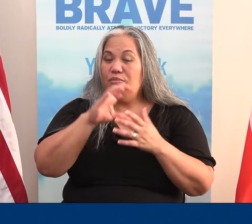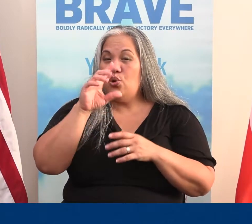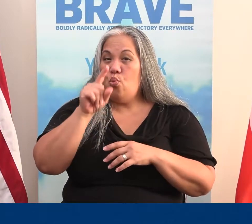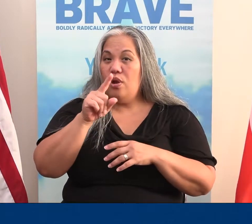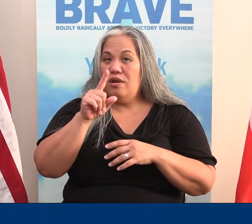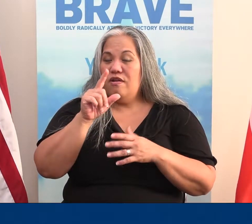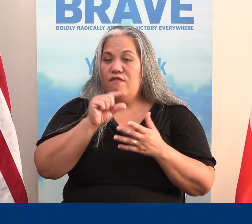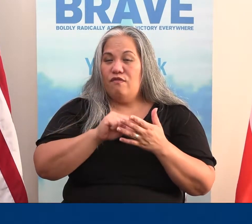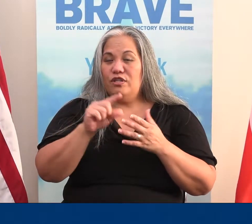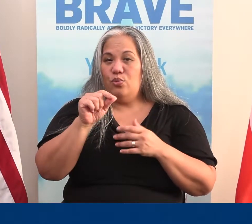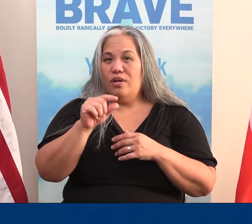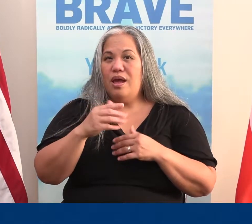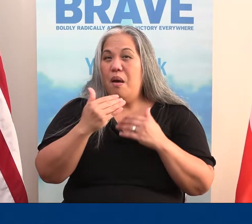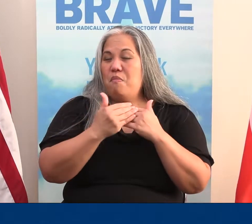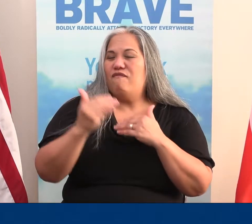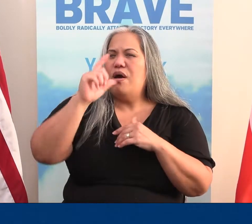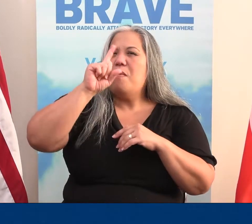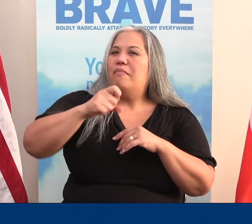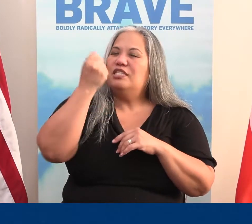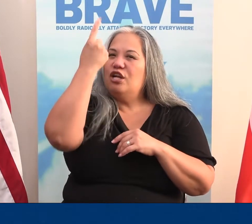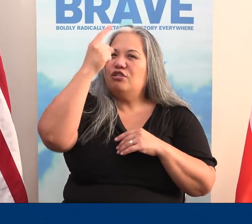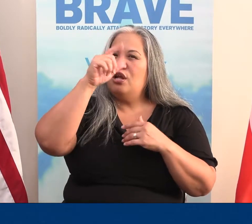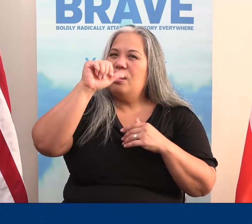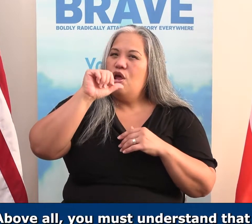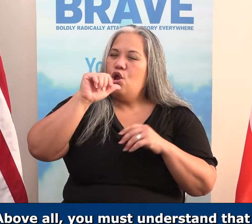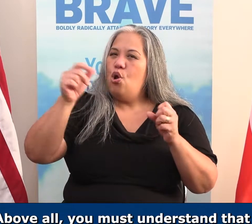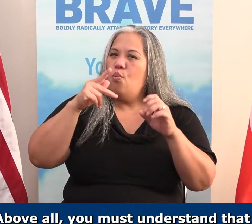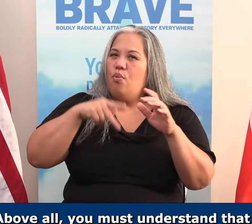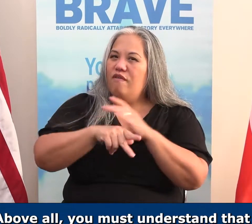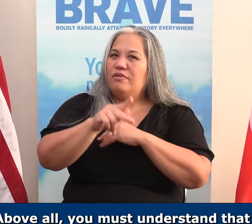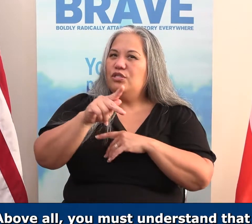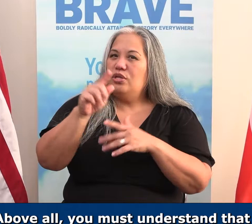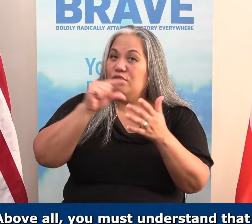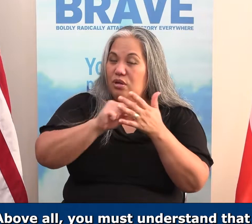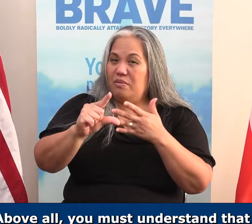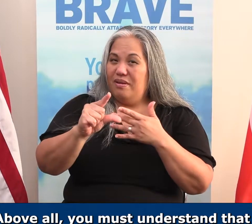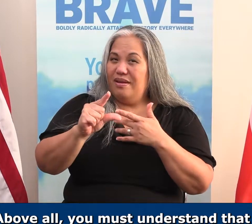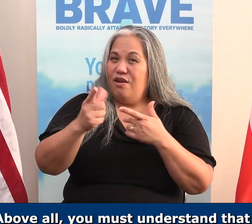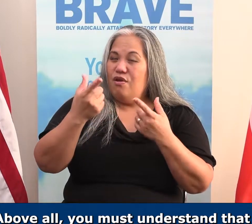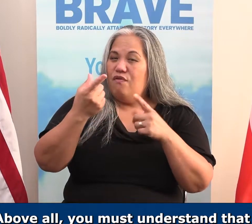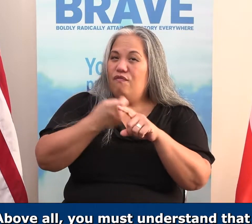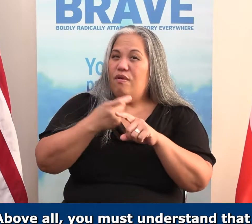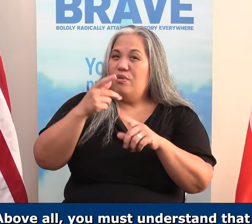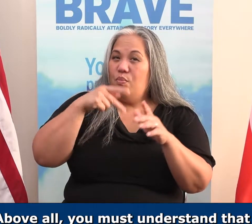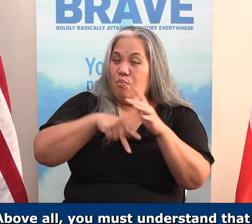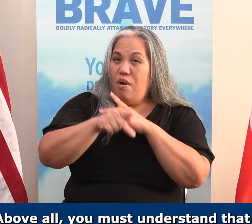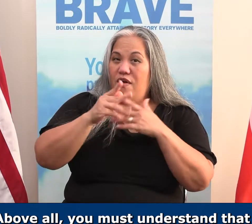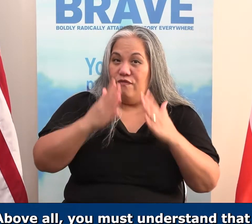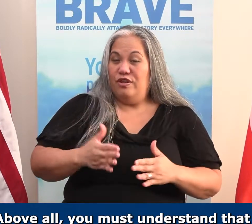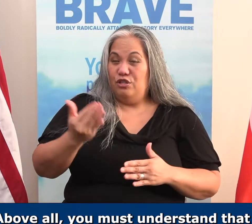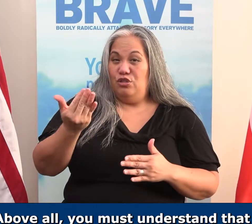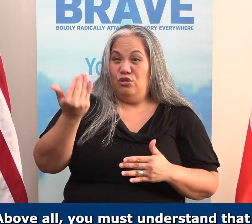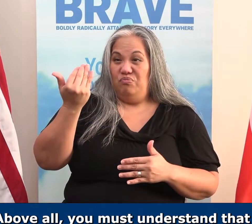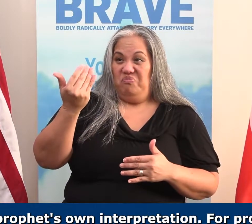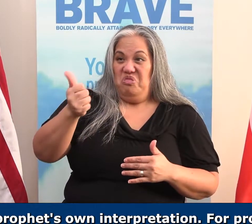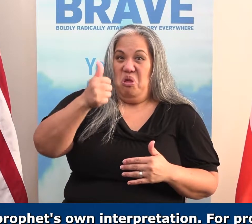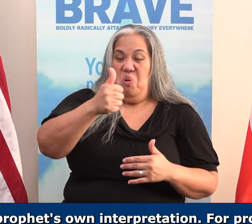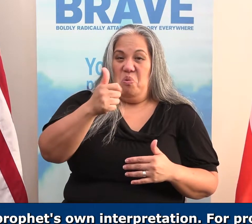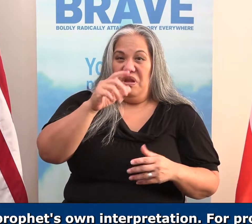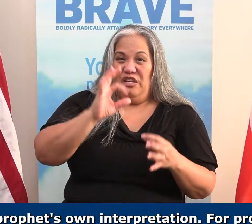2 Peter 1, verse 20. Above all, you must understand that no prophecy of Scripture came about by the prophet's own